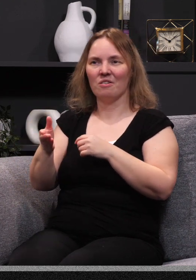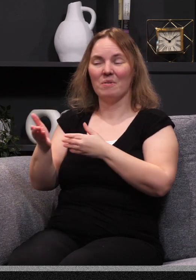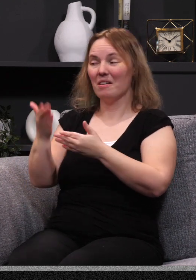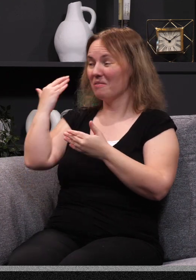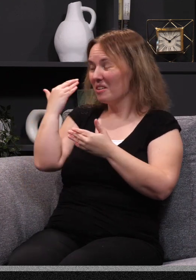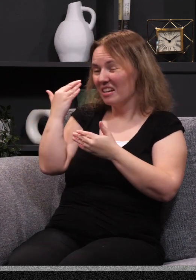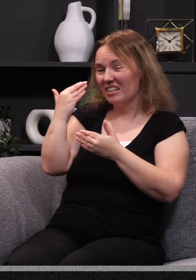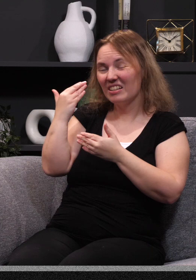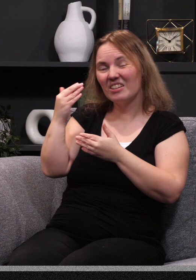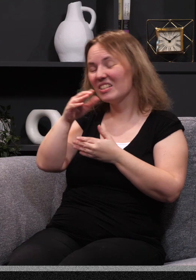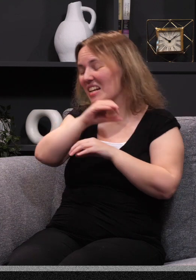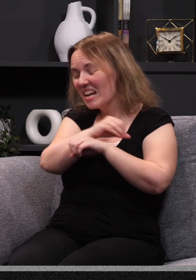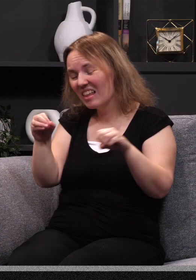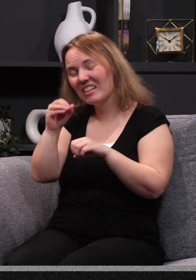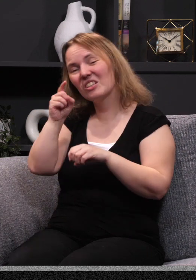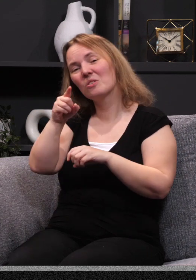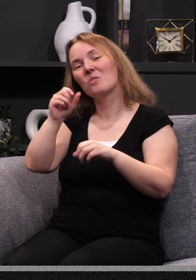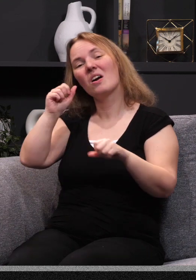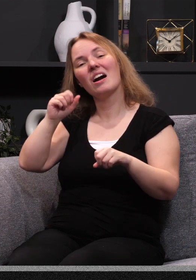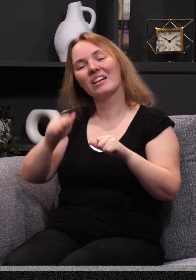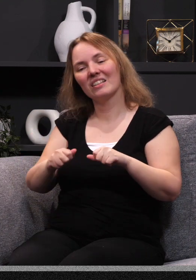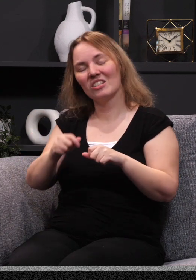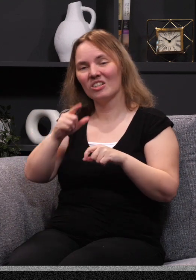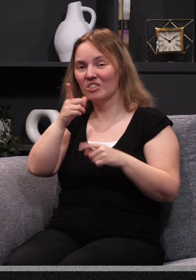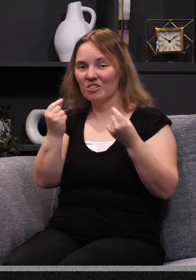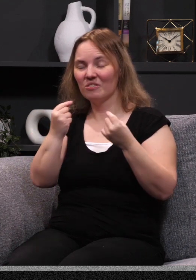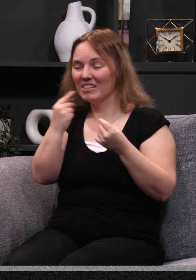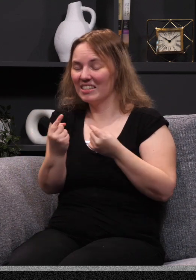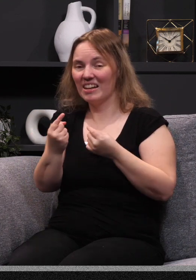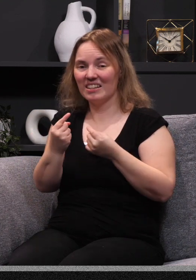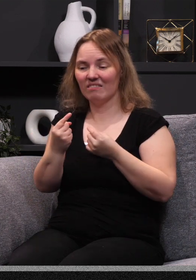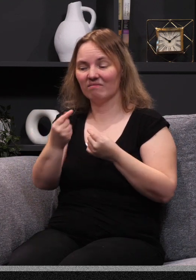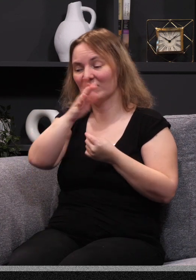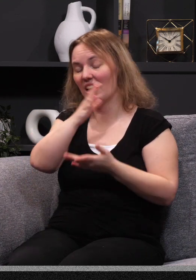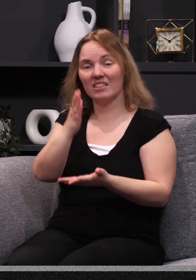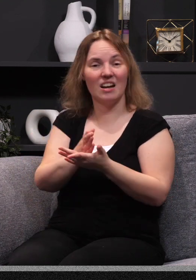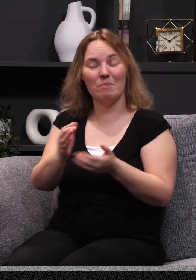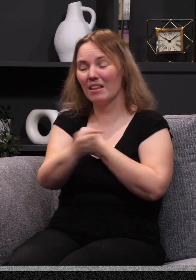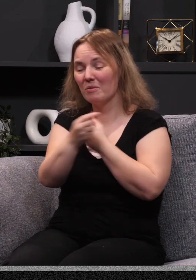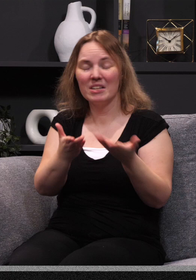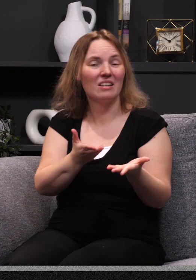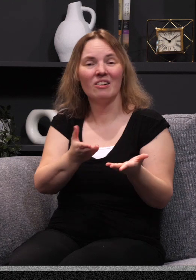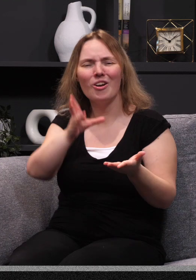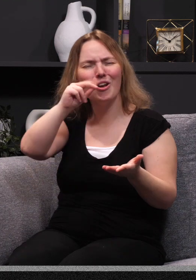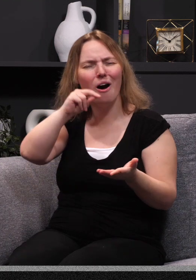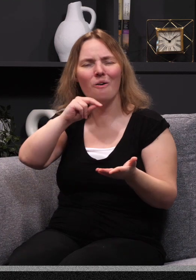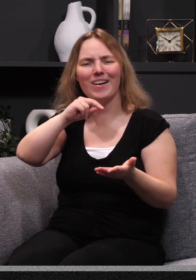back so far and say, at that point, God didn't love me. There's nothing you can do in your life and say, at this point, God, stop loving me. There's nothing you will ever do that